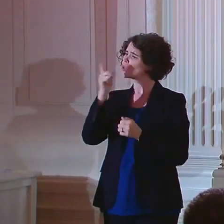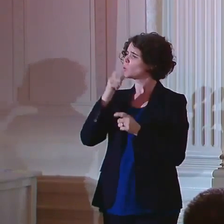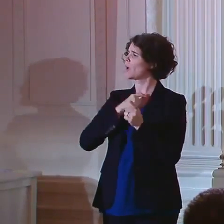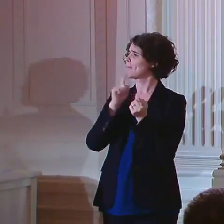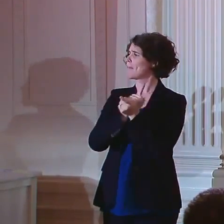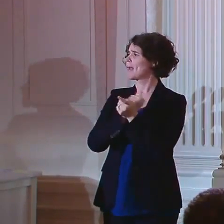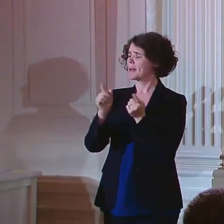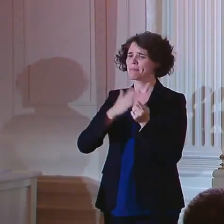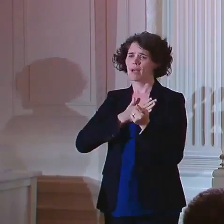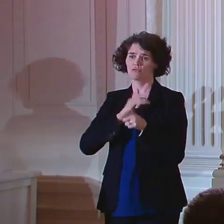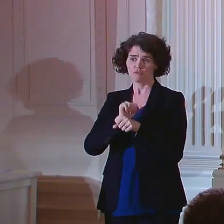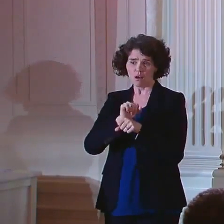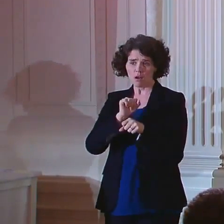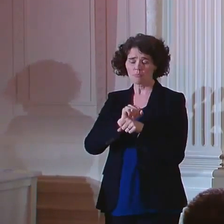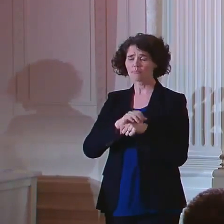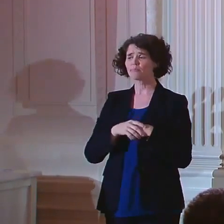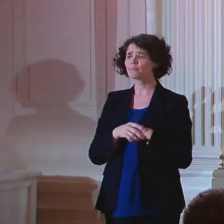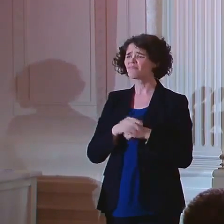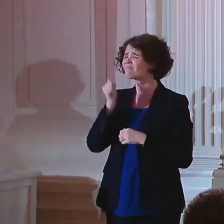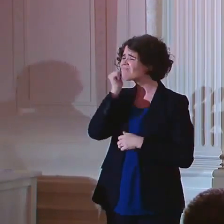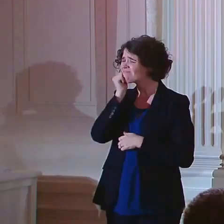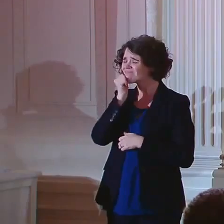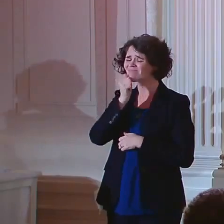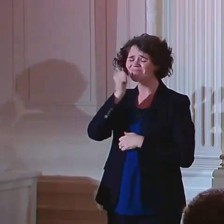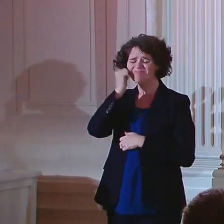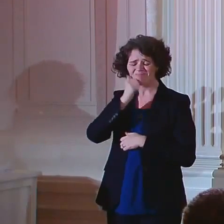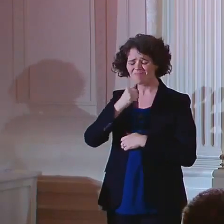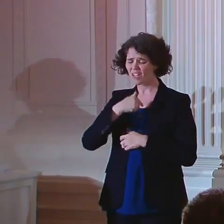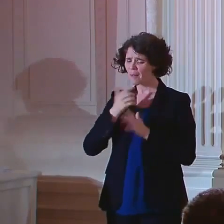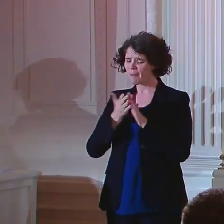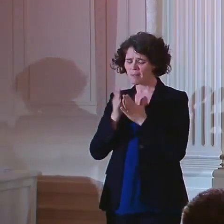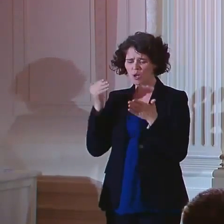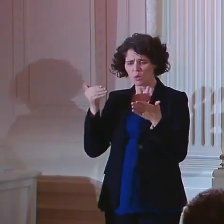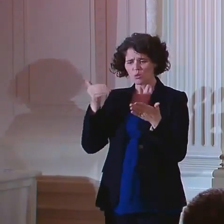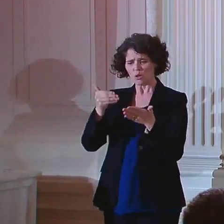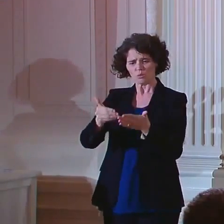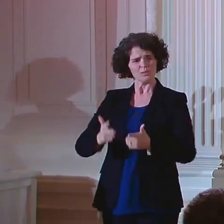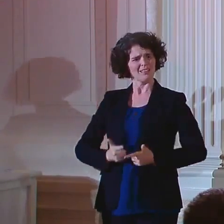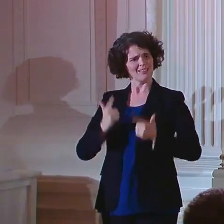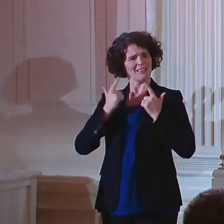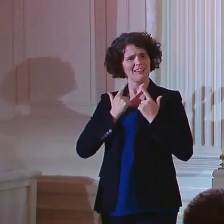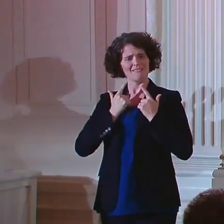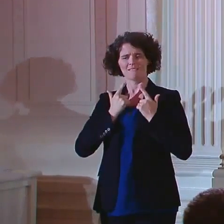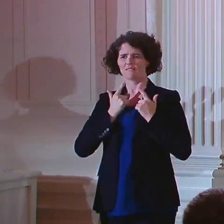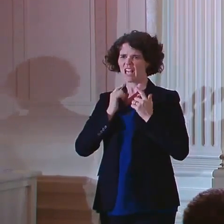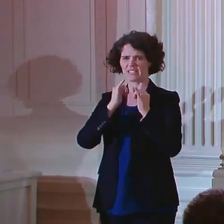I met in my job. Every day, I get closer to living a life like yours.